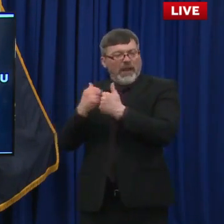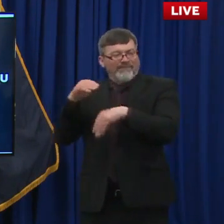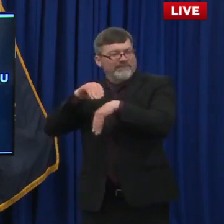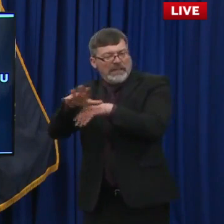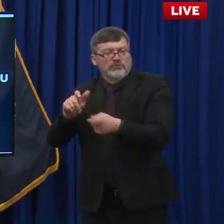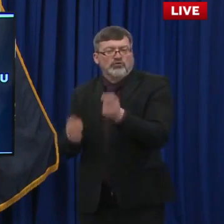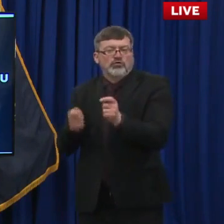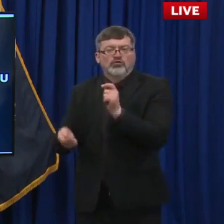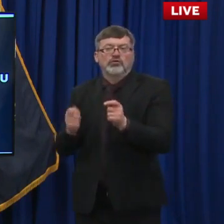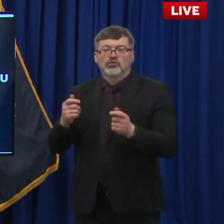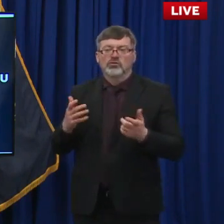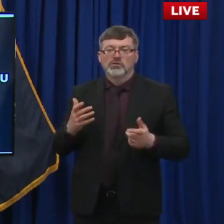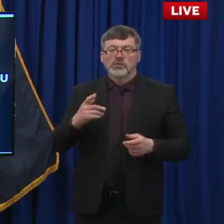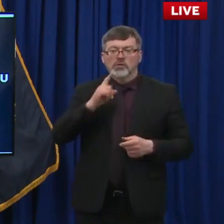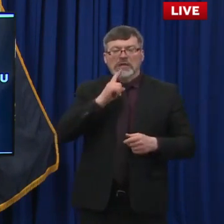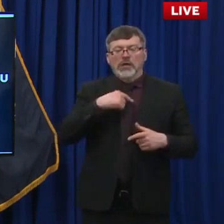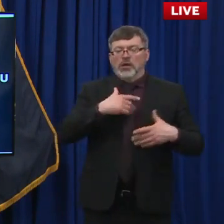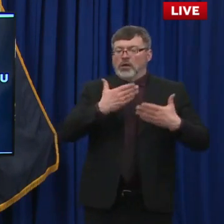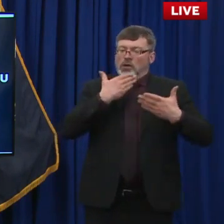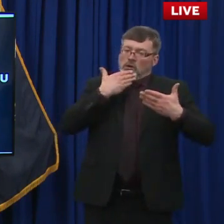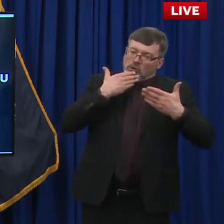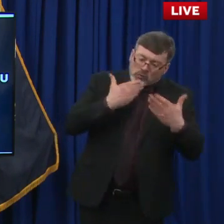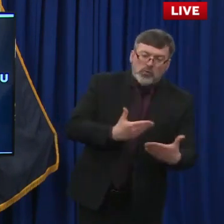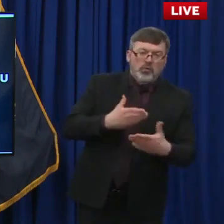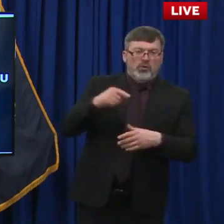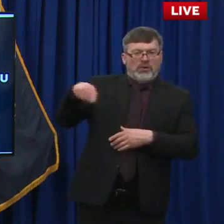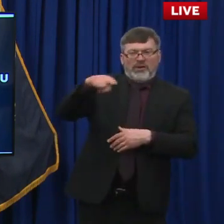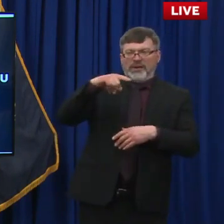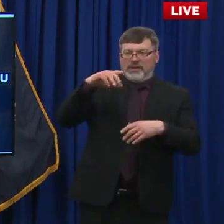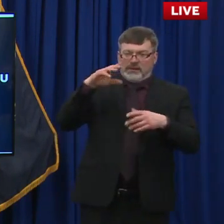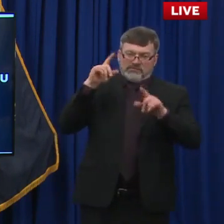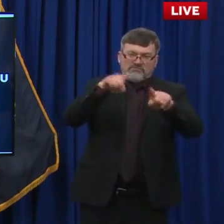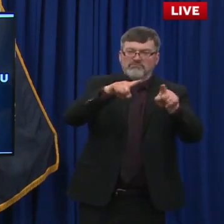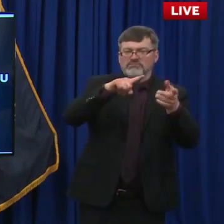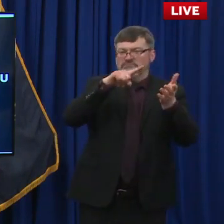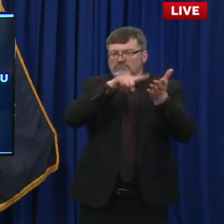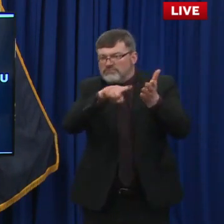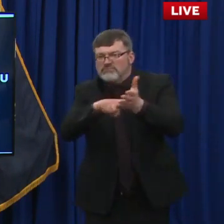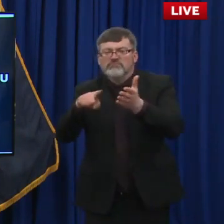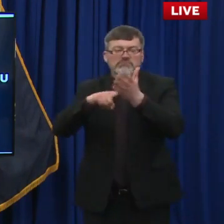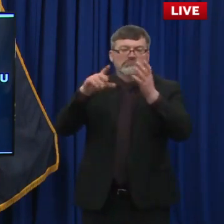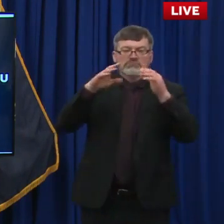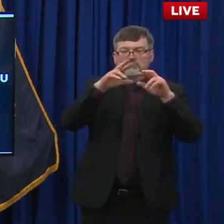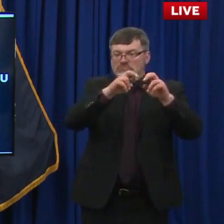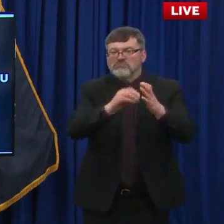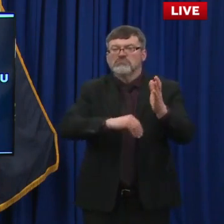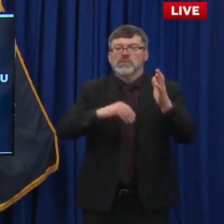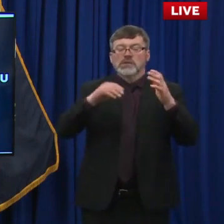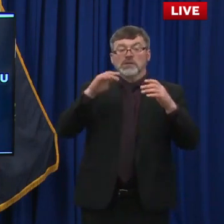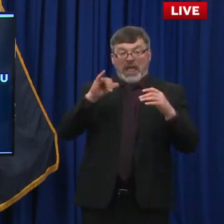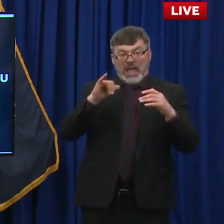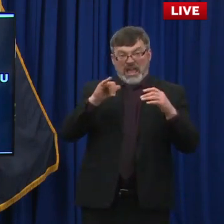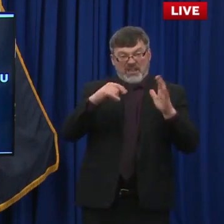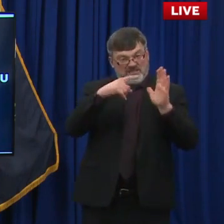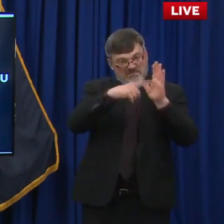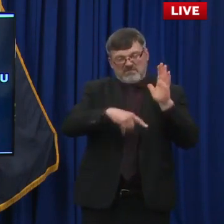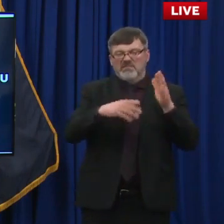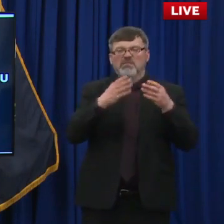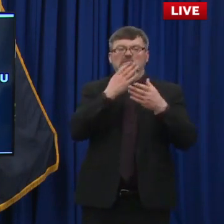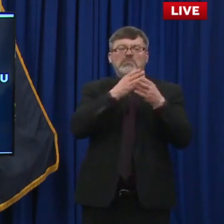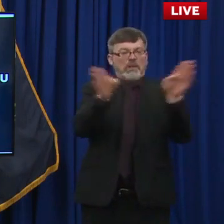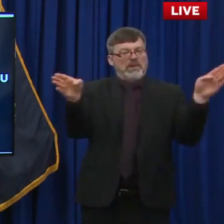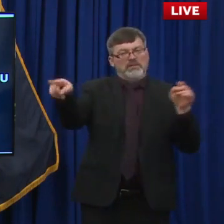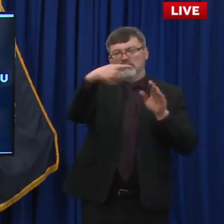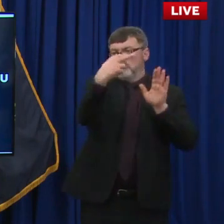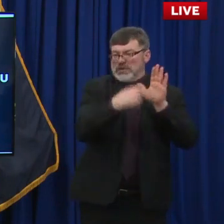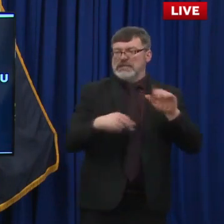from the top down, uh, and we will make the full report along with the review process they undertook from the CDC public, um, following today.